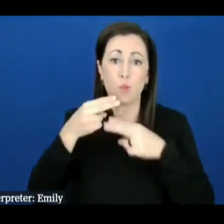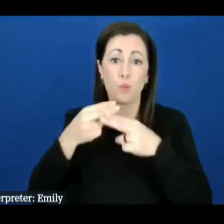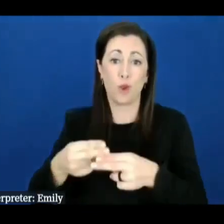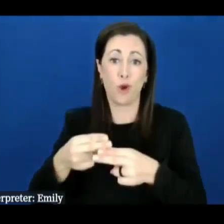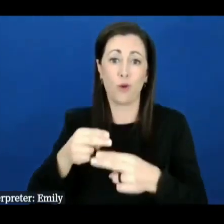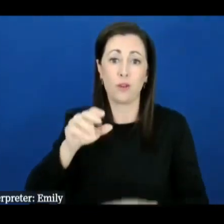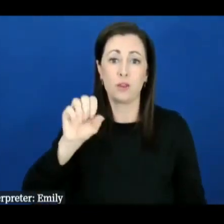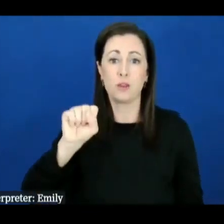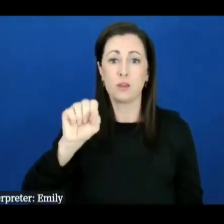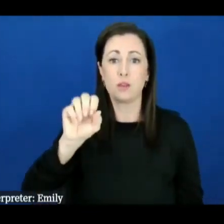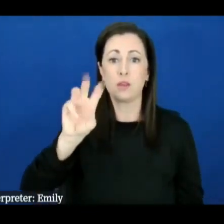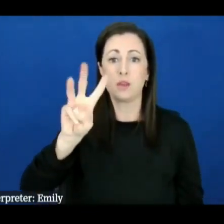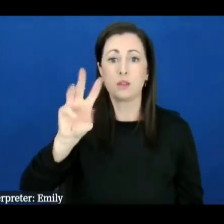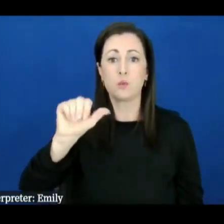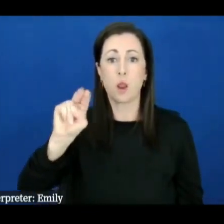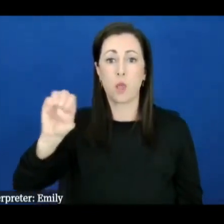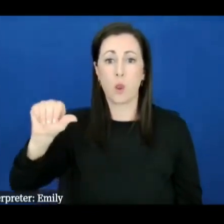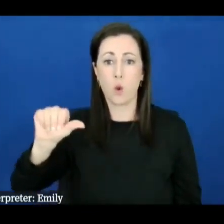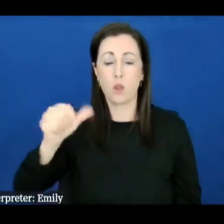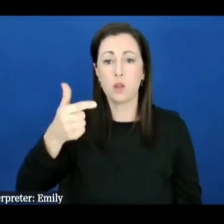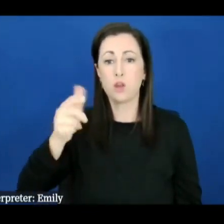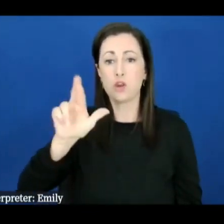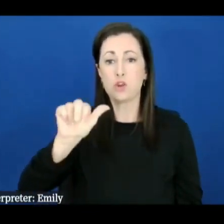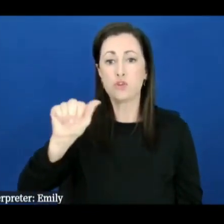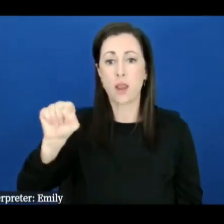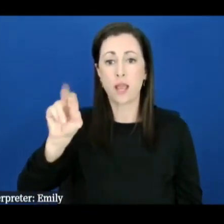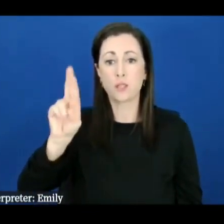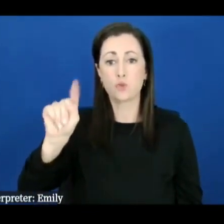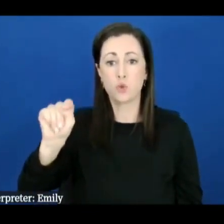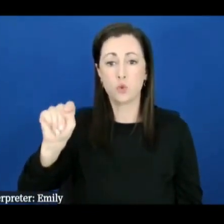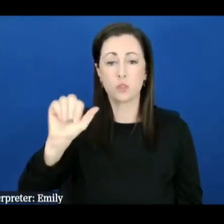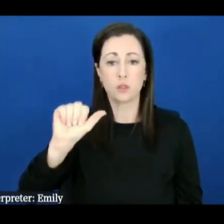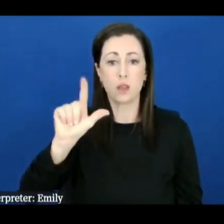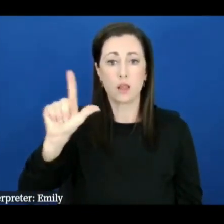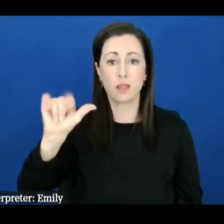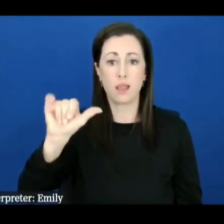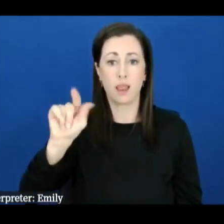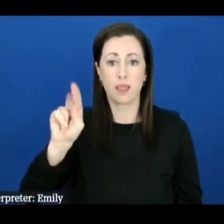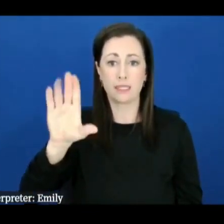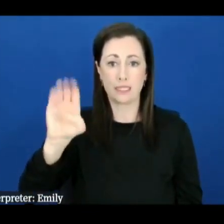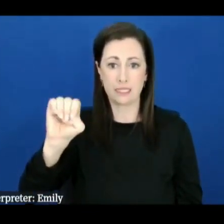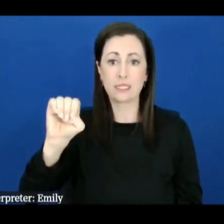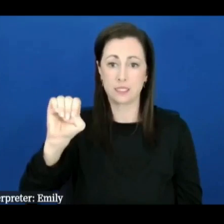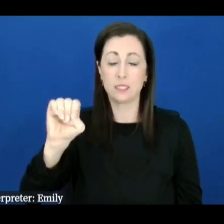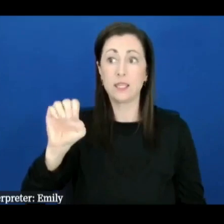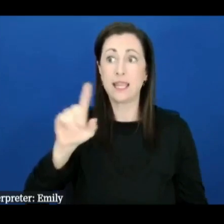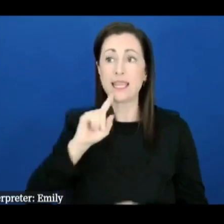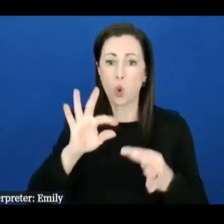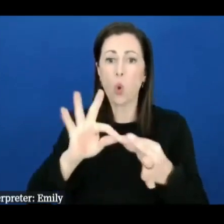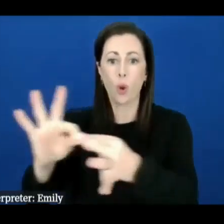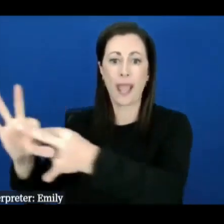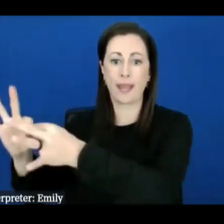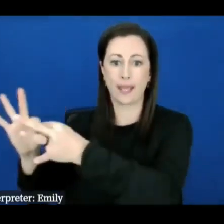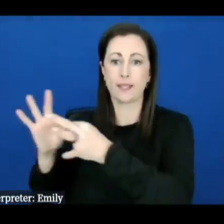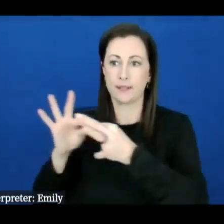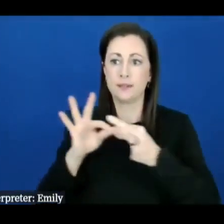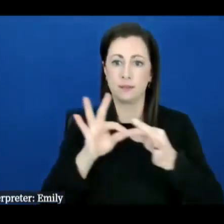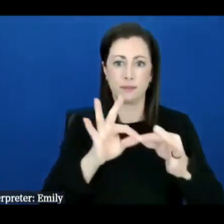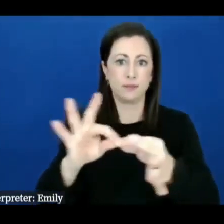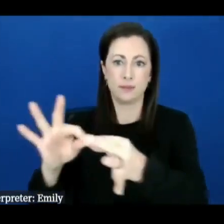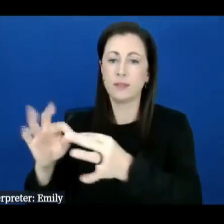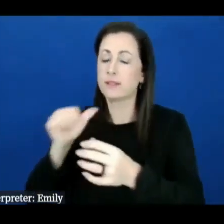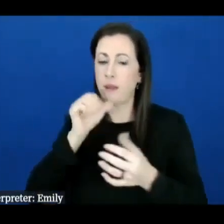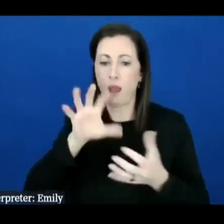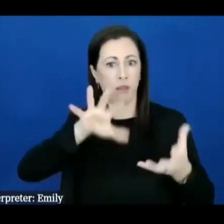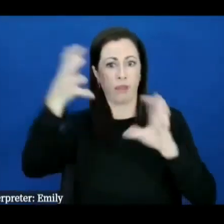grassroots alliance and it is a coordinated there are coordinated efforts collaborations that are happening